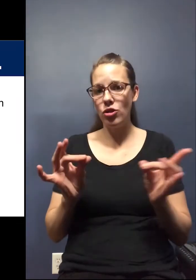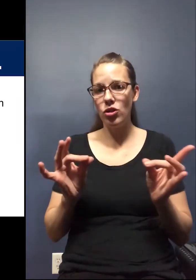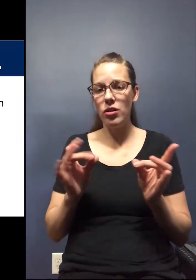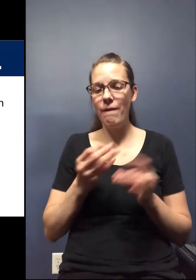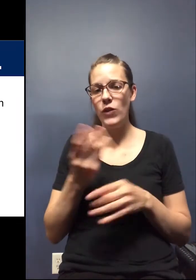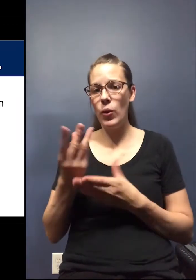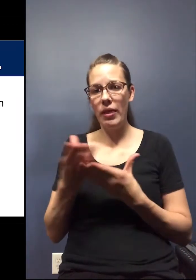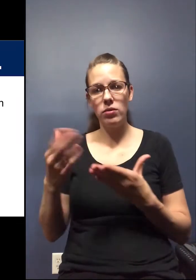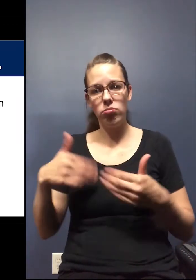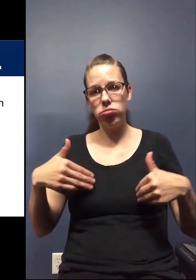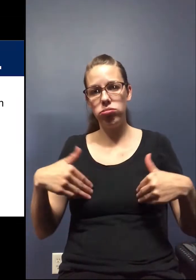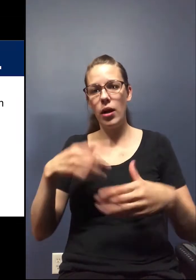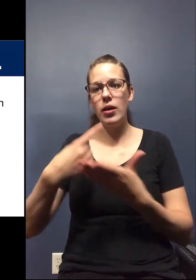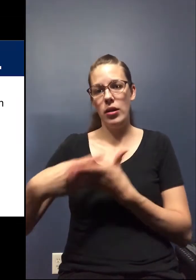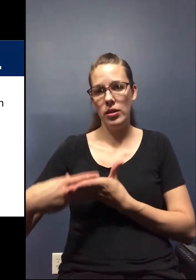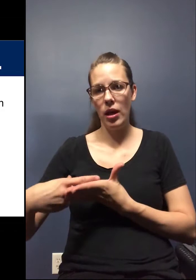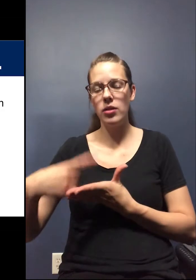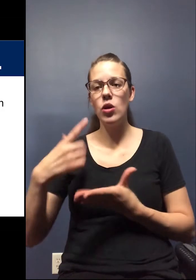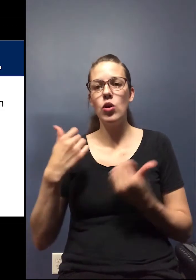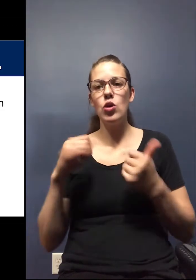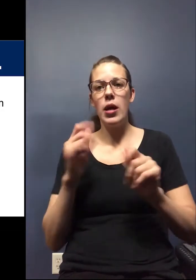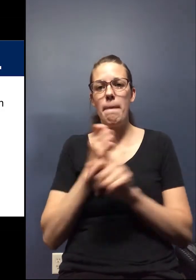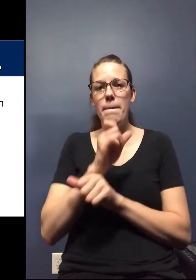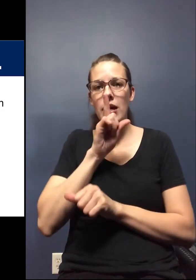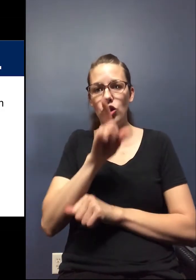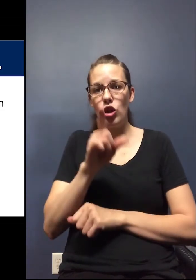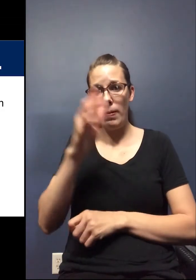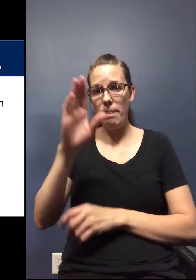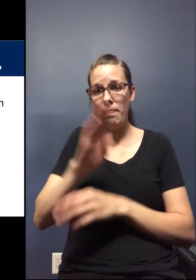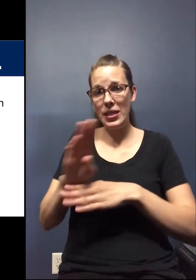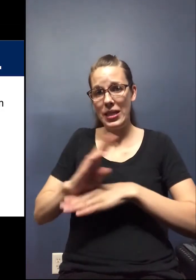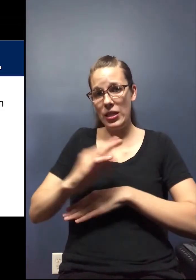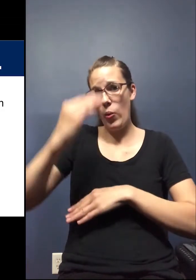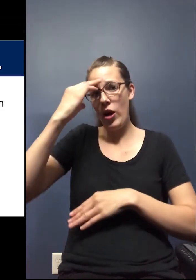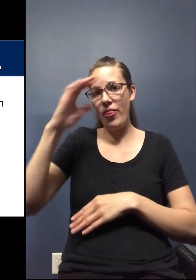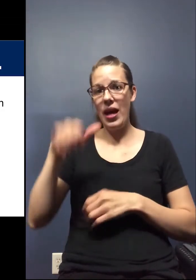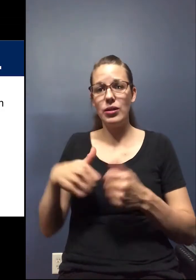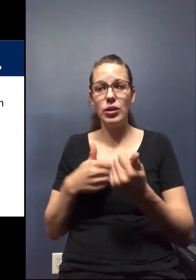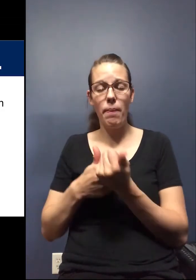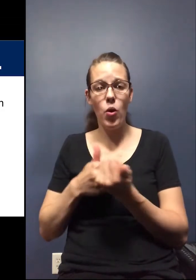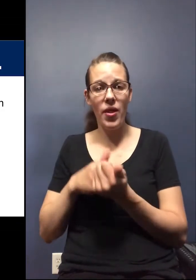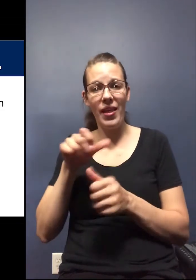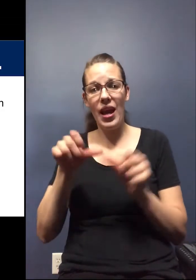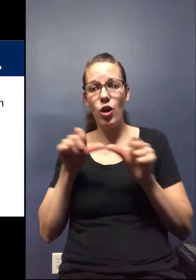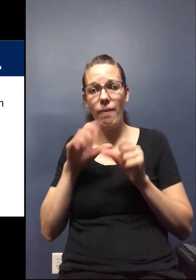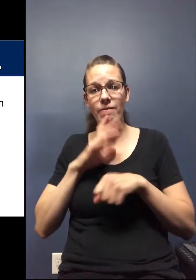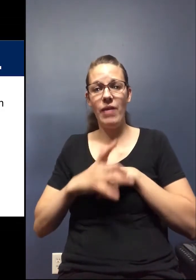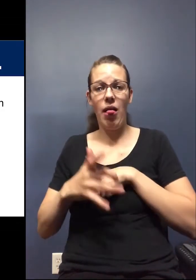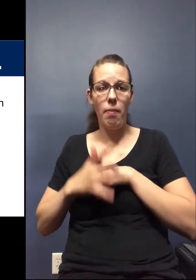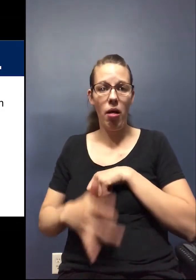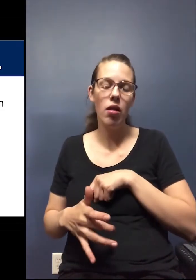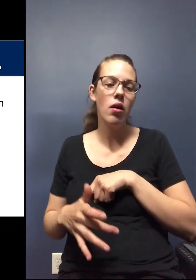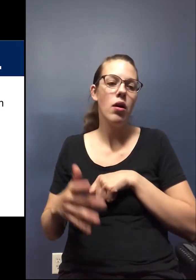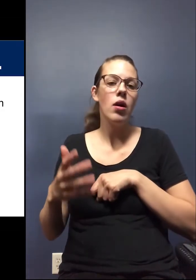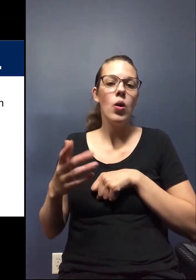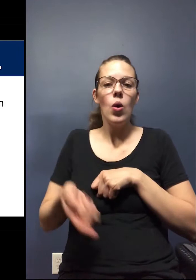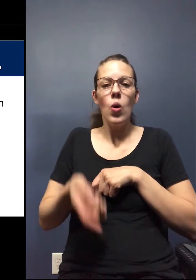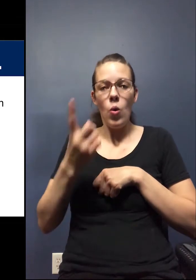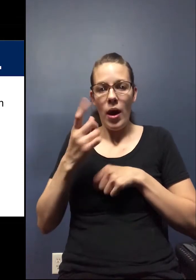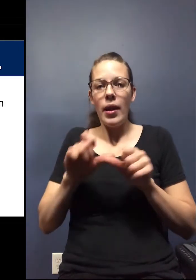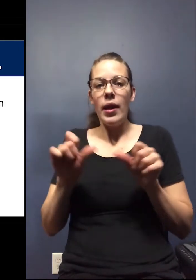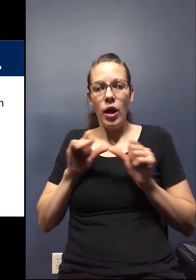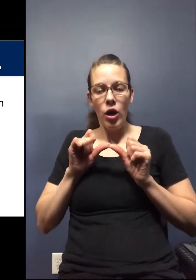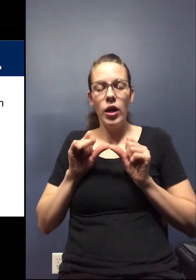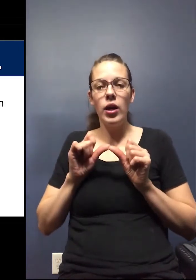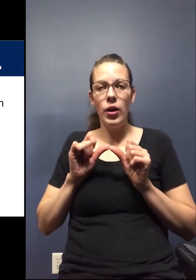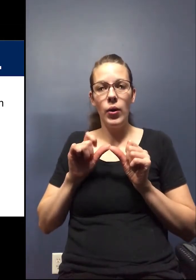couple of things that we haven't talked about, um, to make sure that businesses are aware that support in these areas is available. So, um, one of